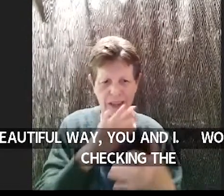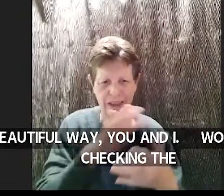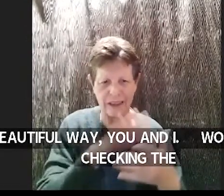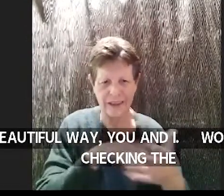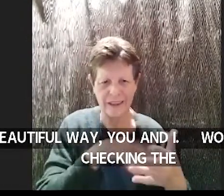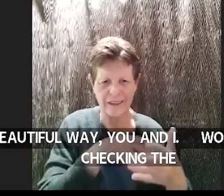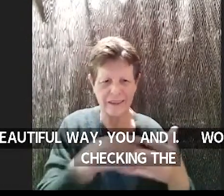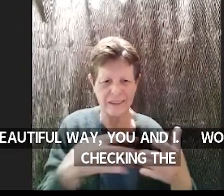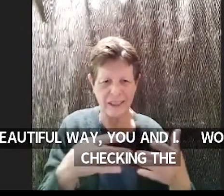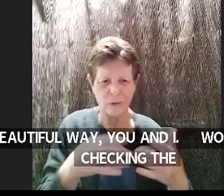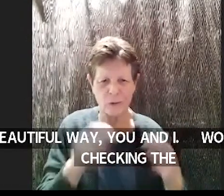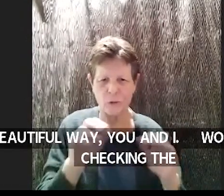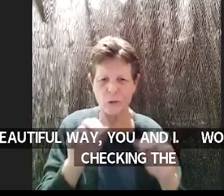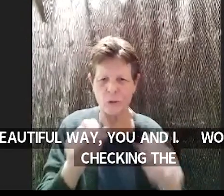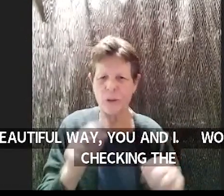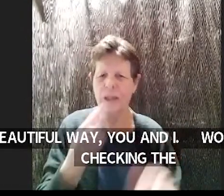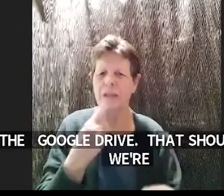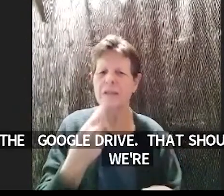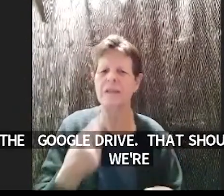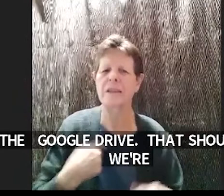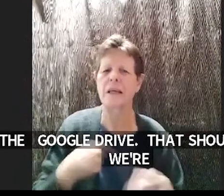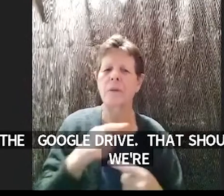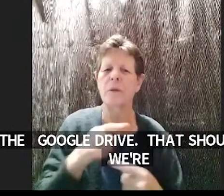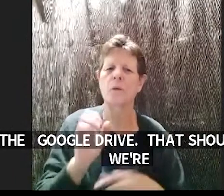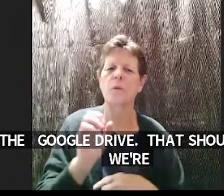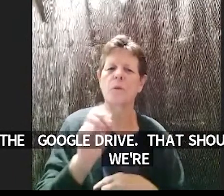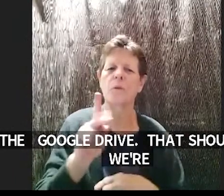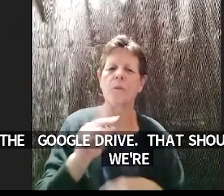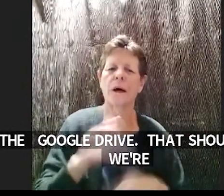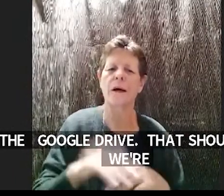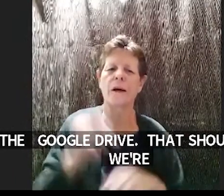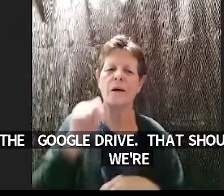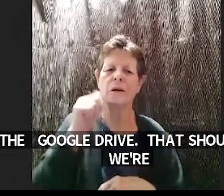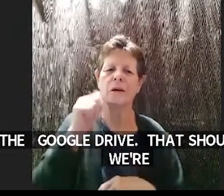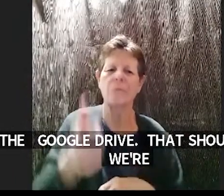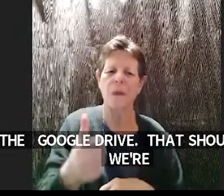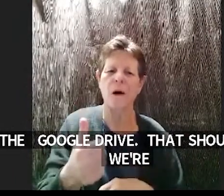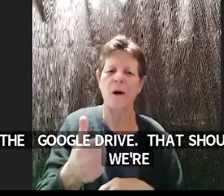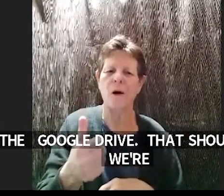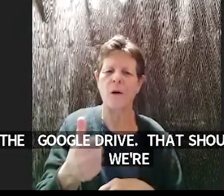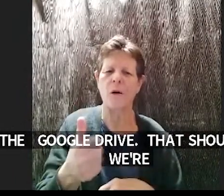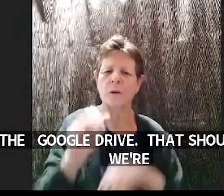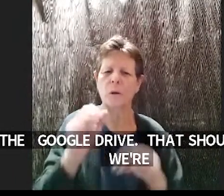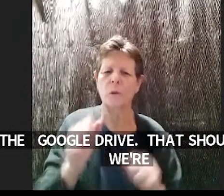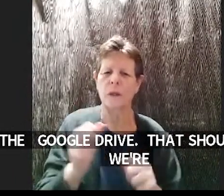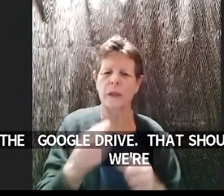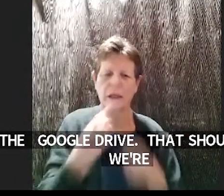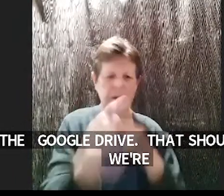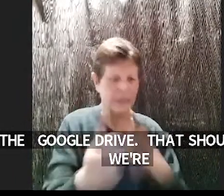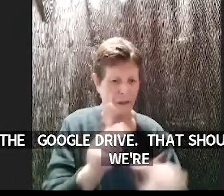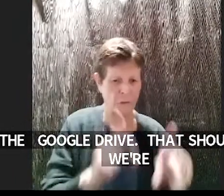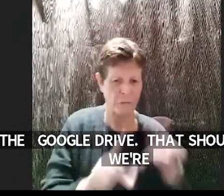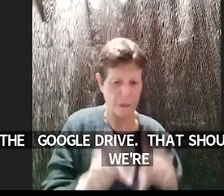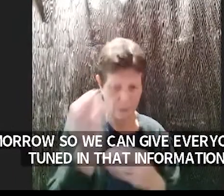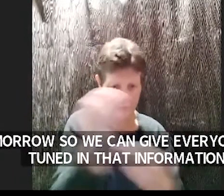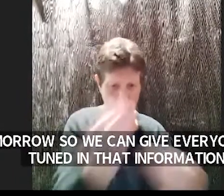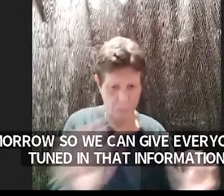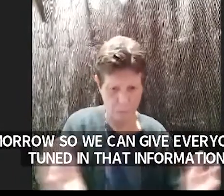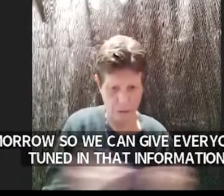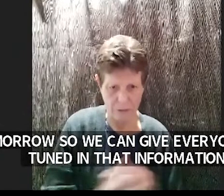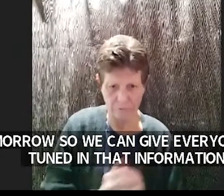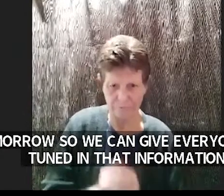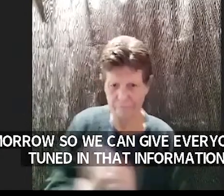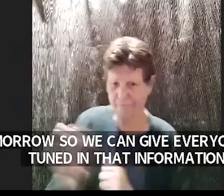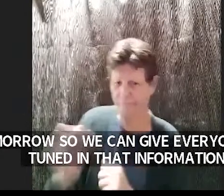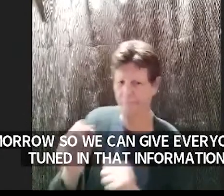on tomorrow so we can give everyone that's still tuned in that information yeah i can tell you that uh we are